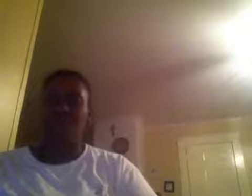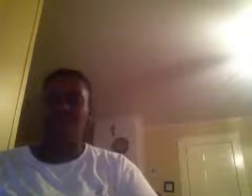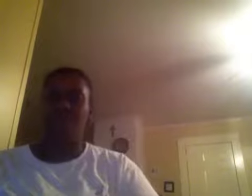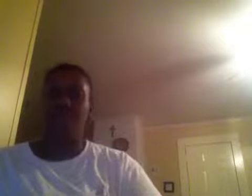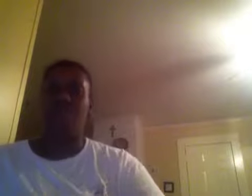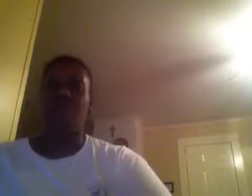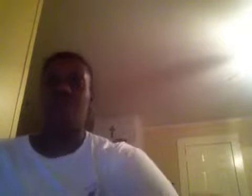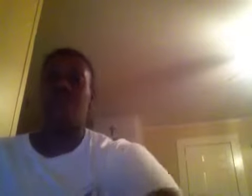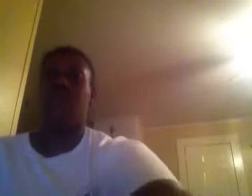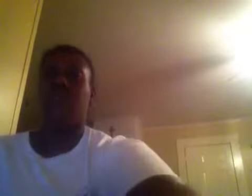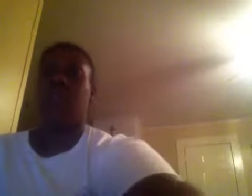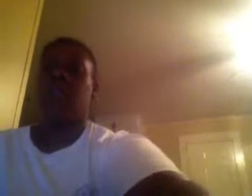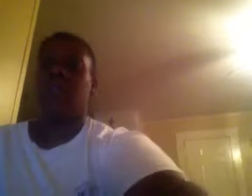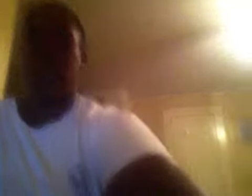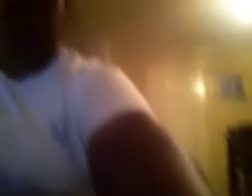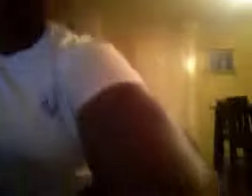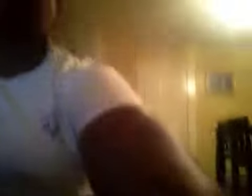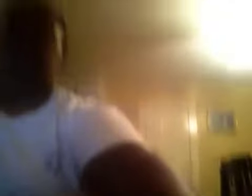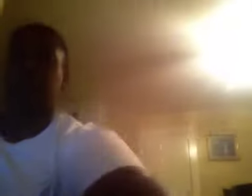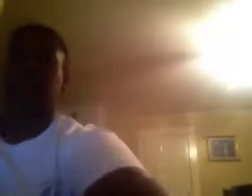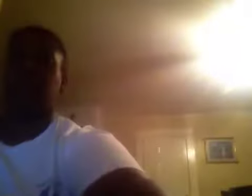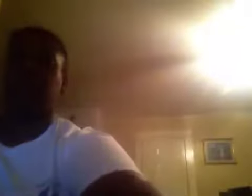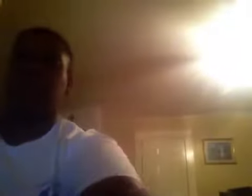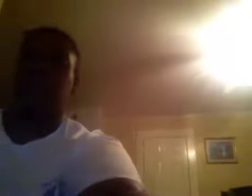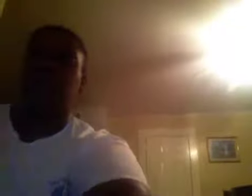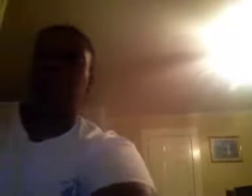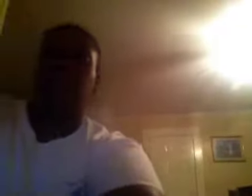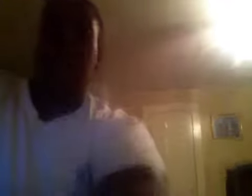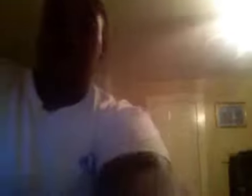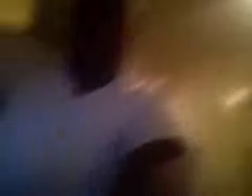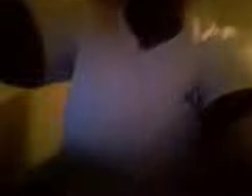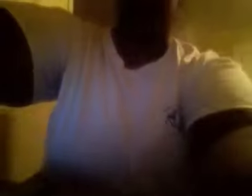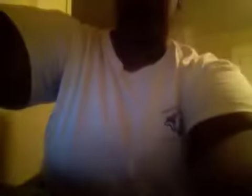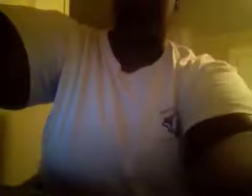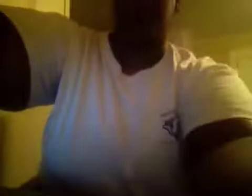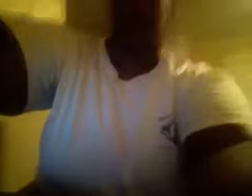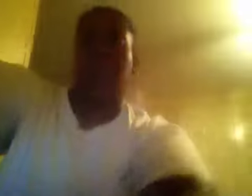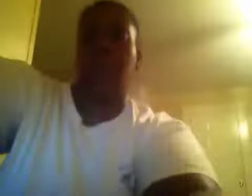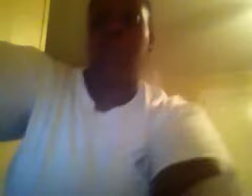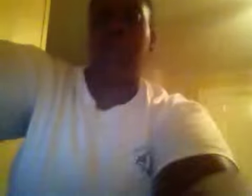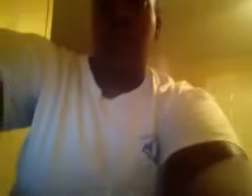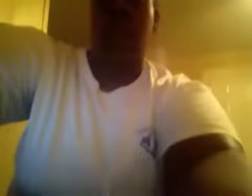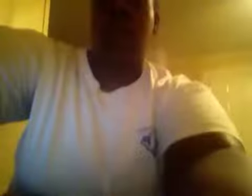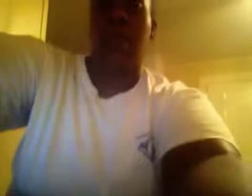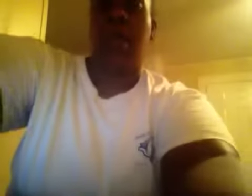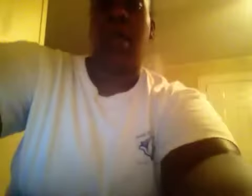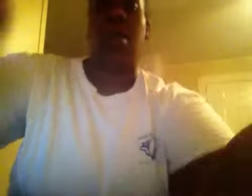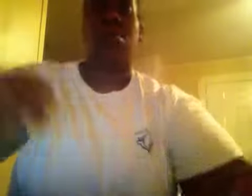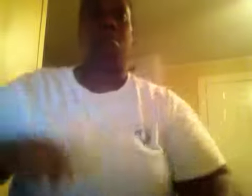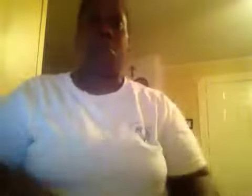Only a handful of people on the planet have seen things that we're seeing, and it's pretty unbelievable.